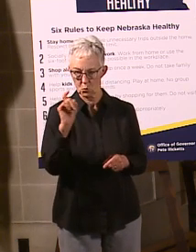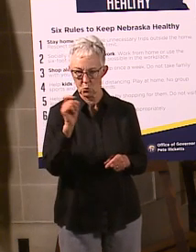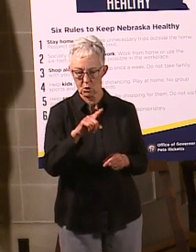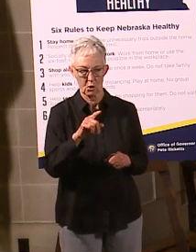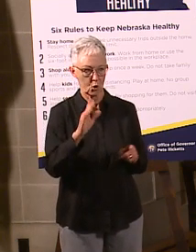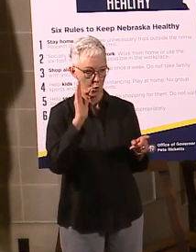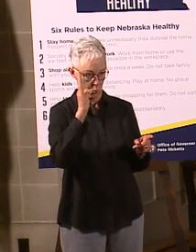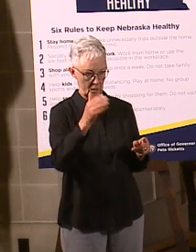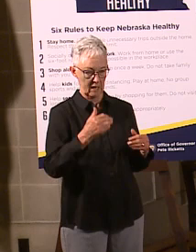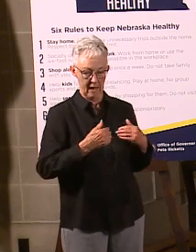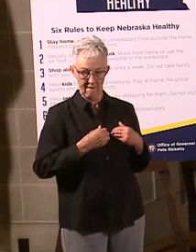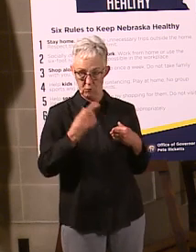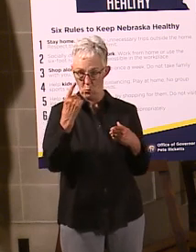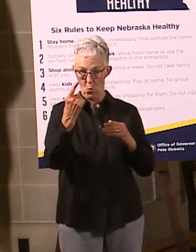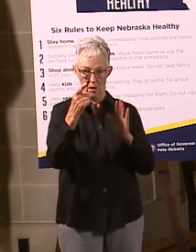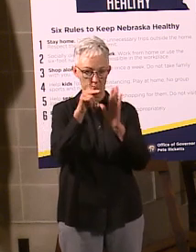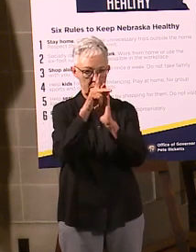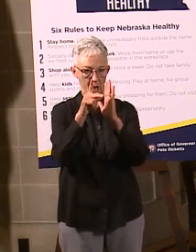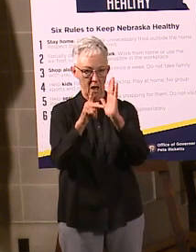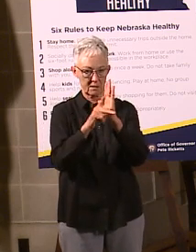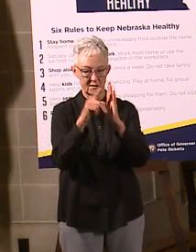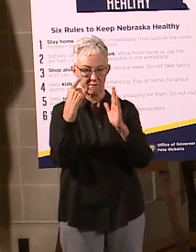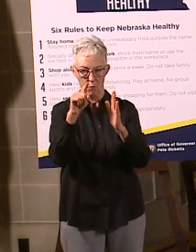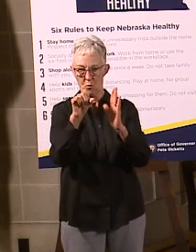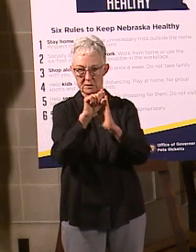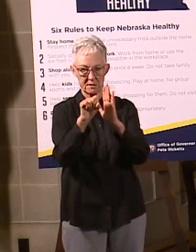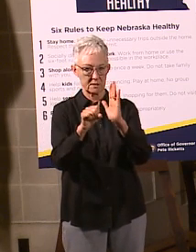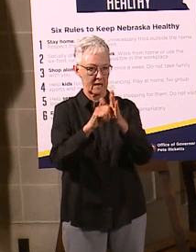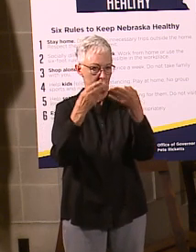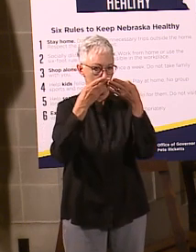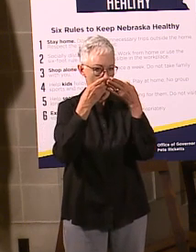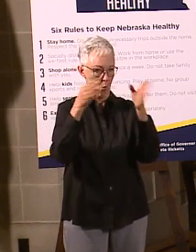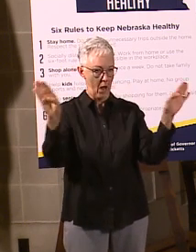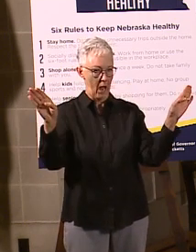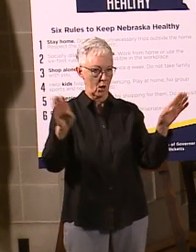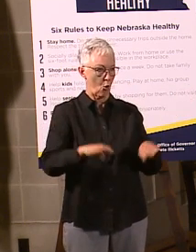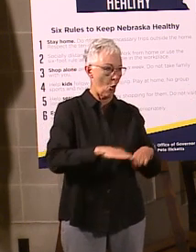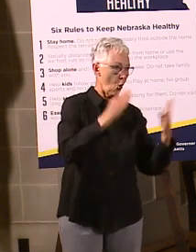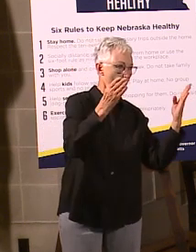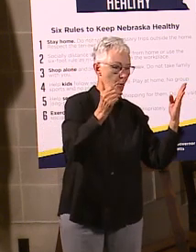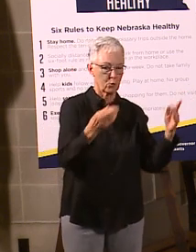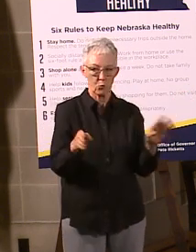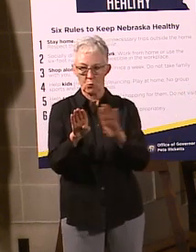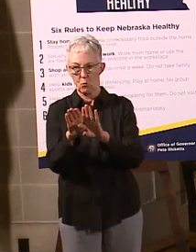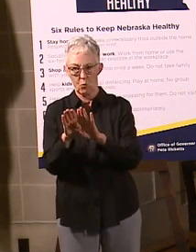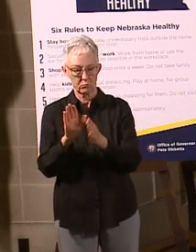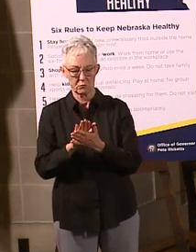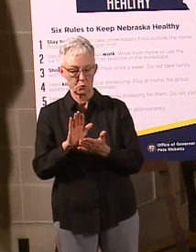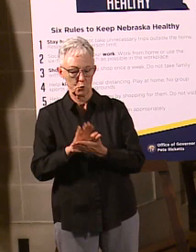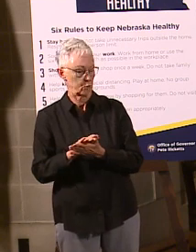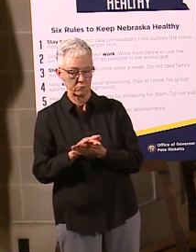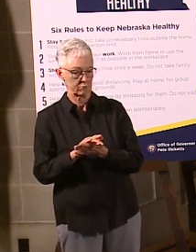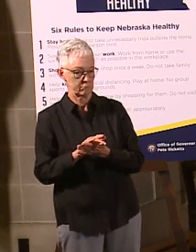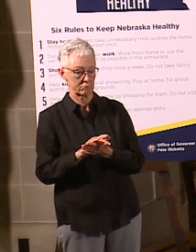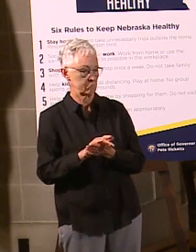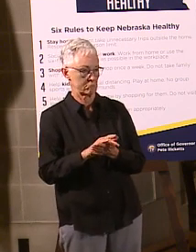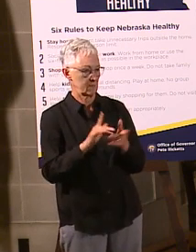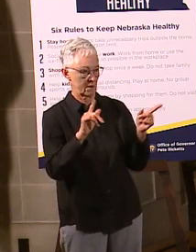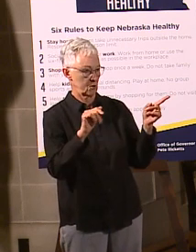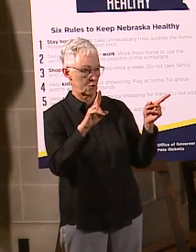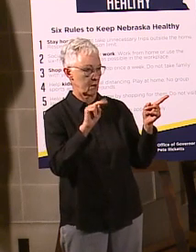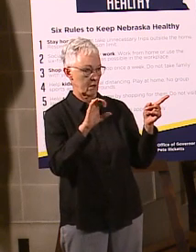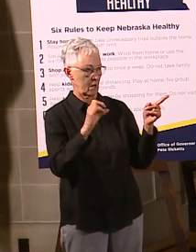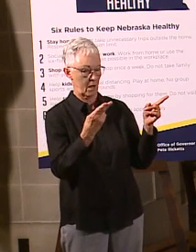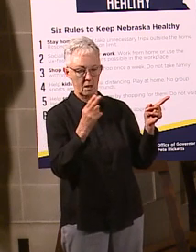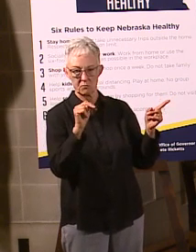there going to be a uniform policy and approach to closure schools? And I think in that particular question, the Launch Nebraska piece will actually